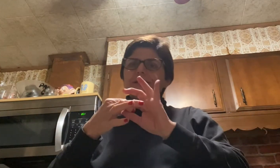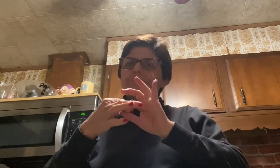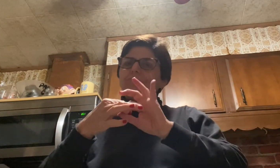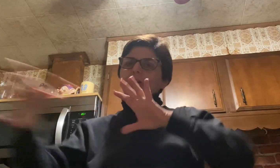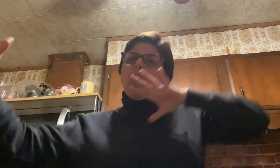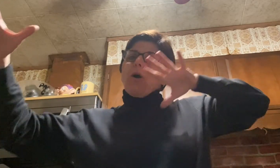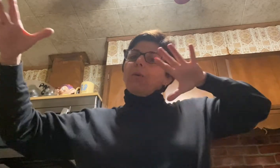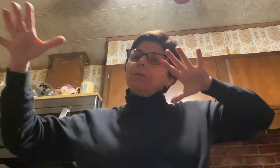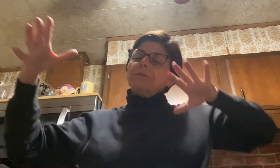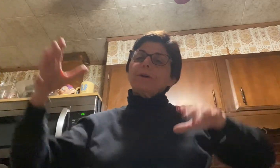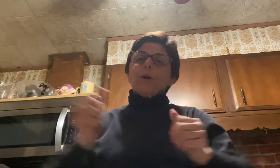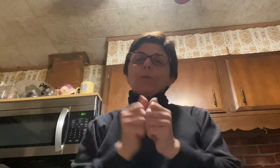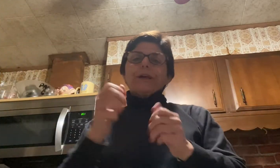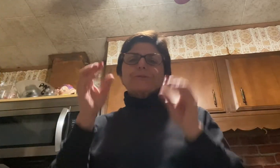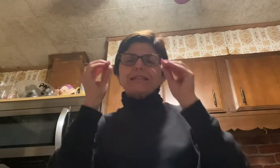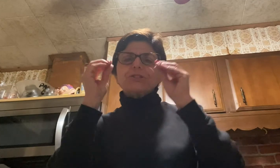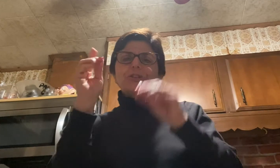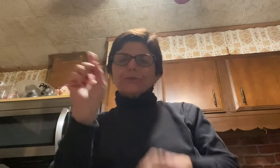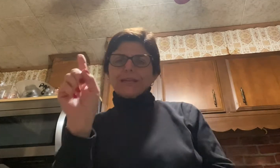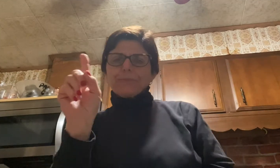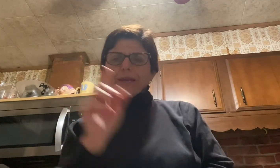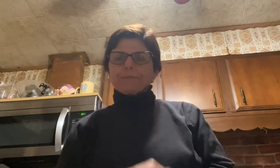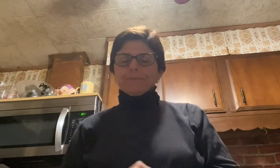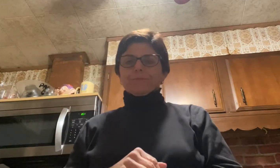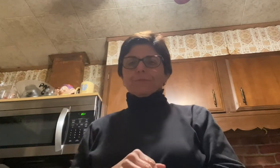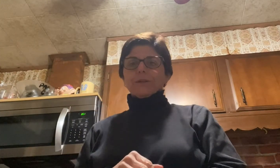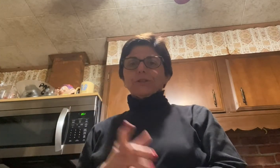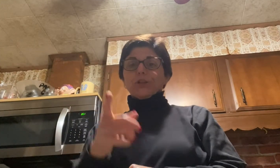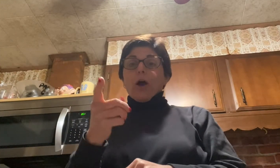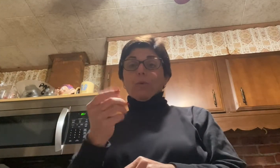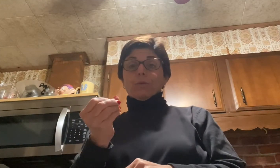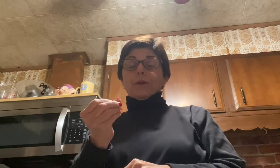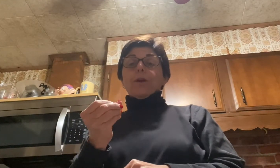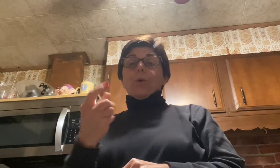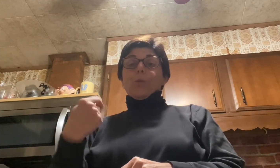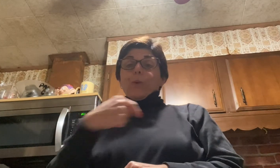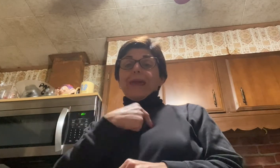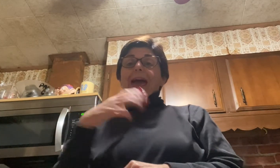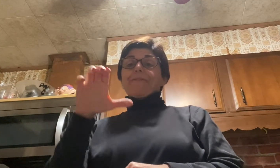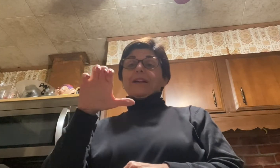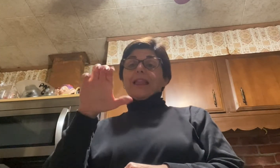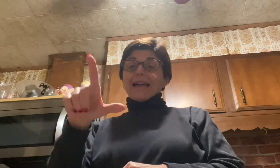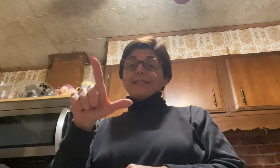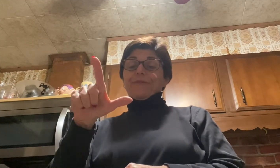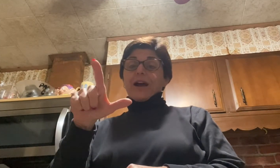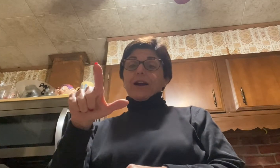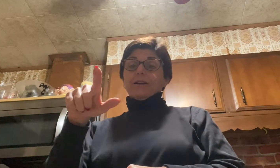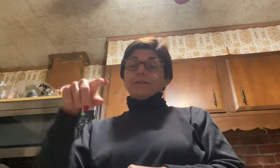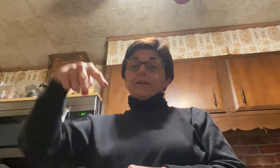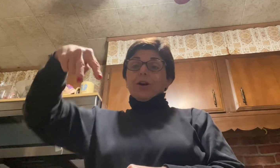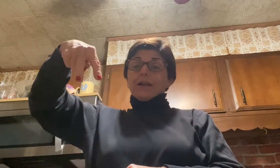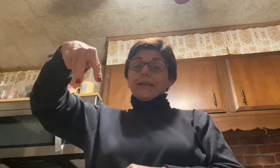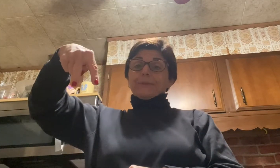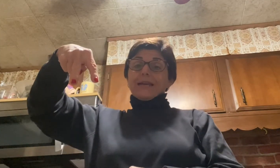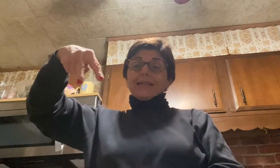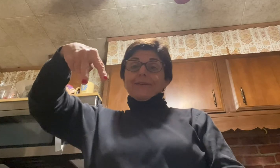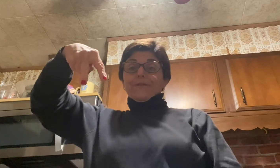go without teaching you something. So we have a classifier called the Upside Down V